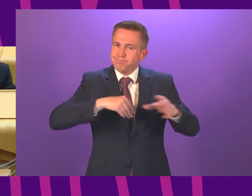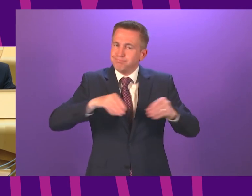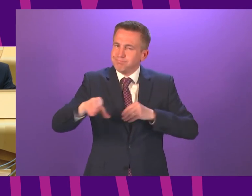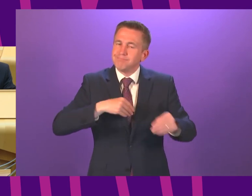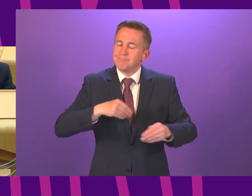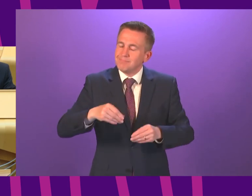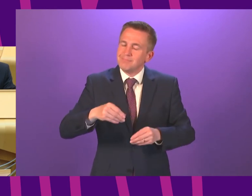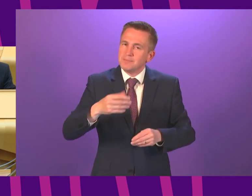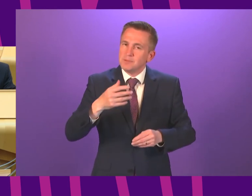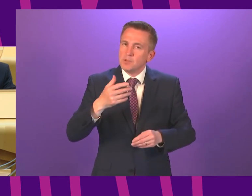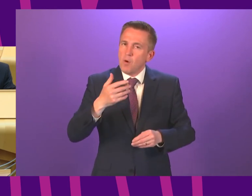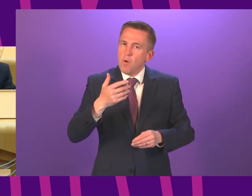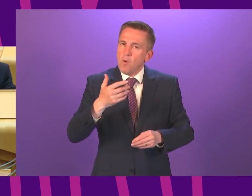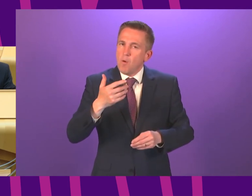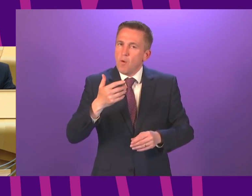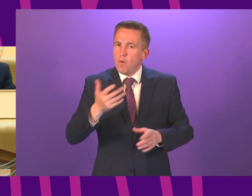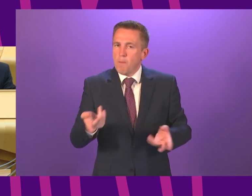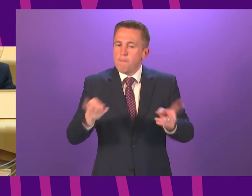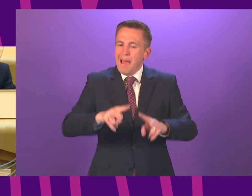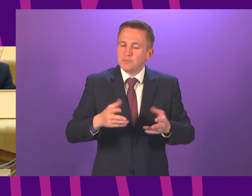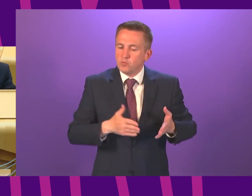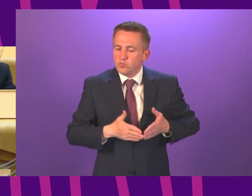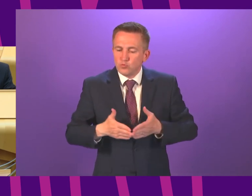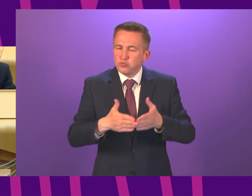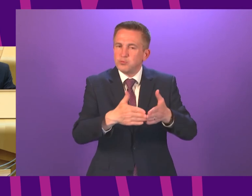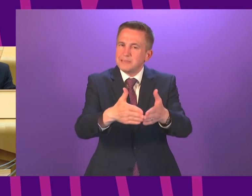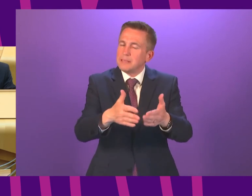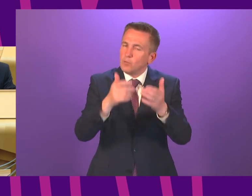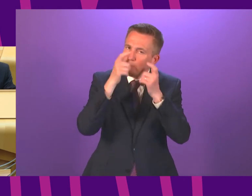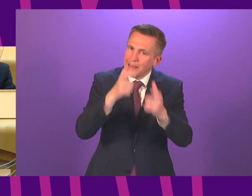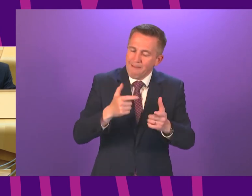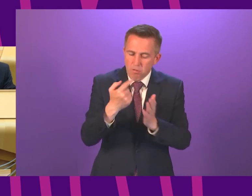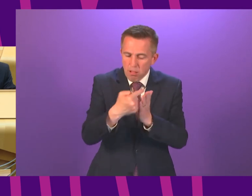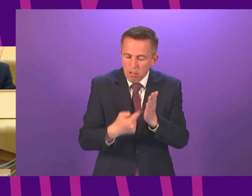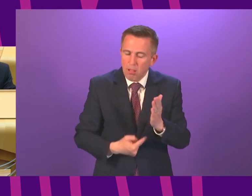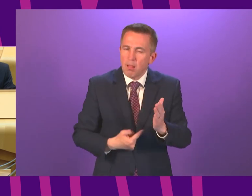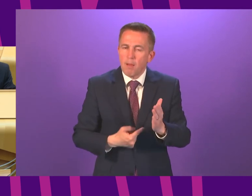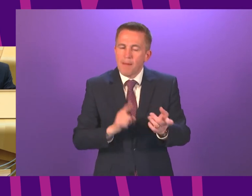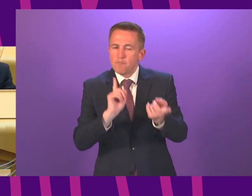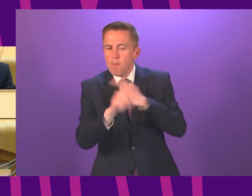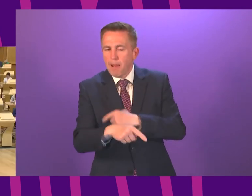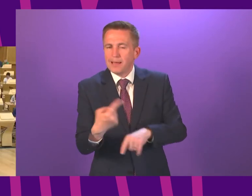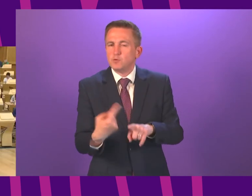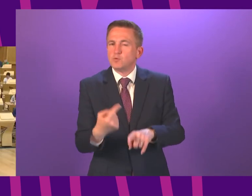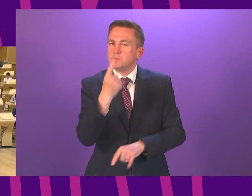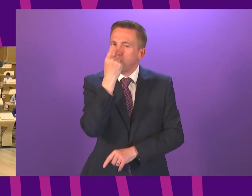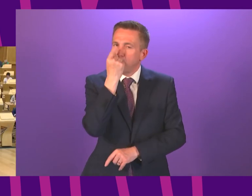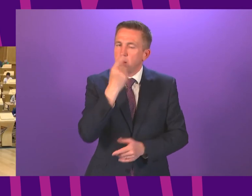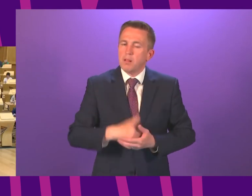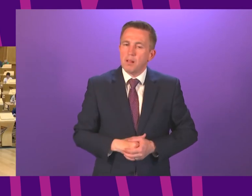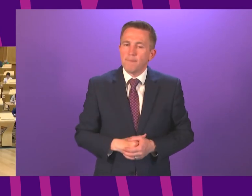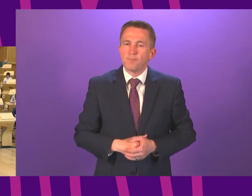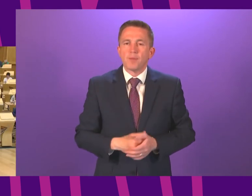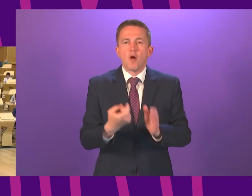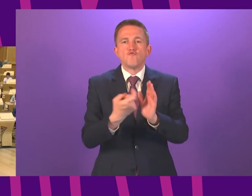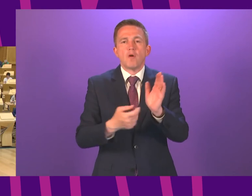care and caution around the mitigations that are necessary will be required but I will come back to Stuart Macmillan as soon as possible Rona Mackay